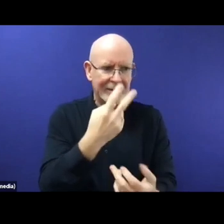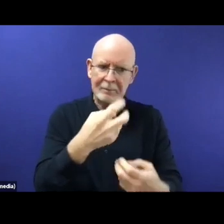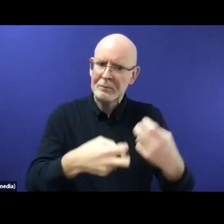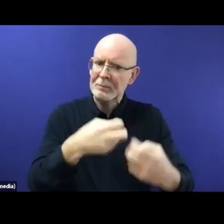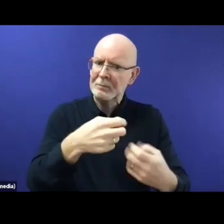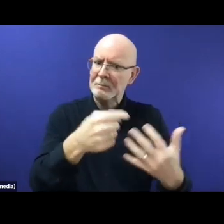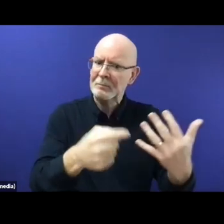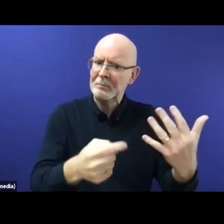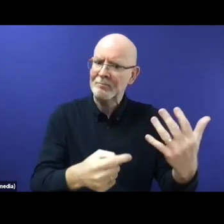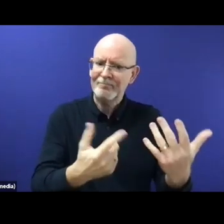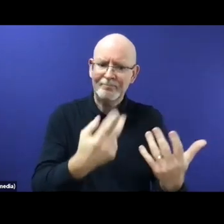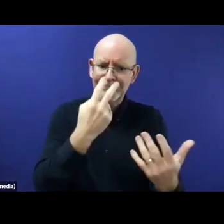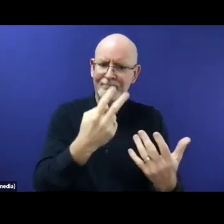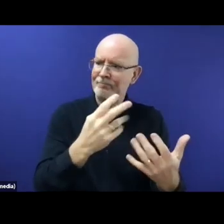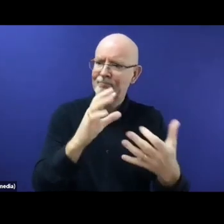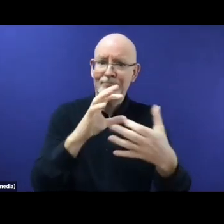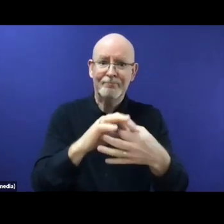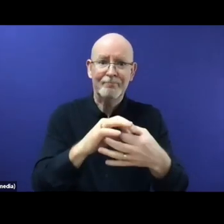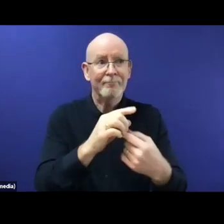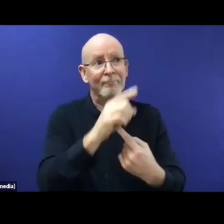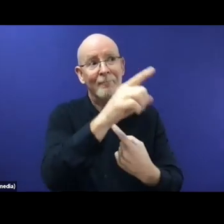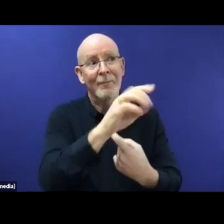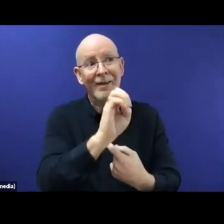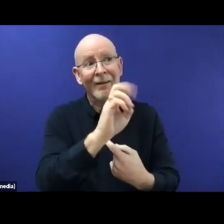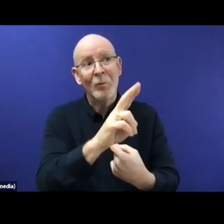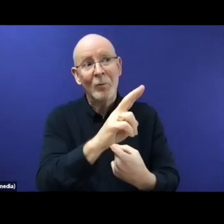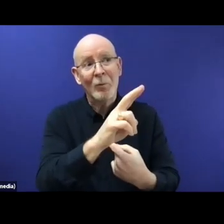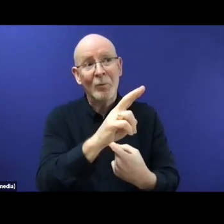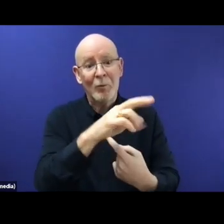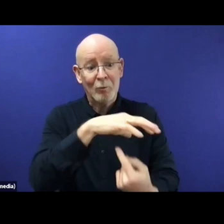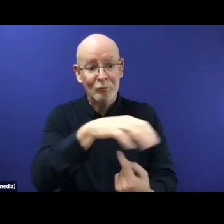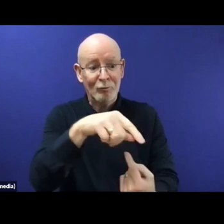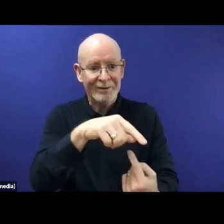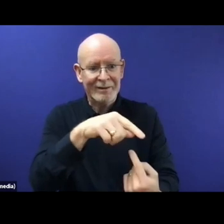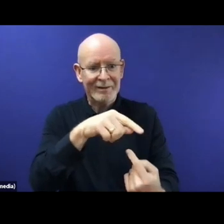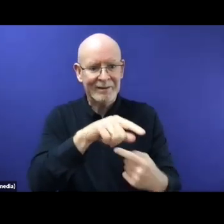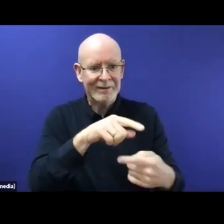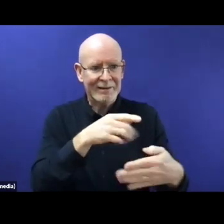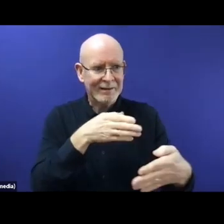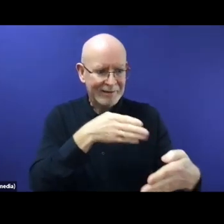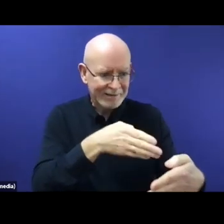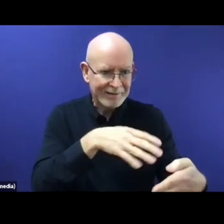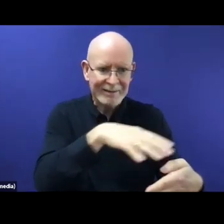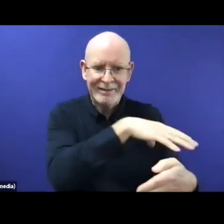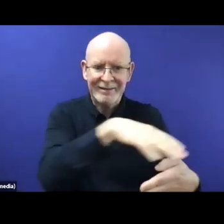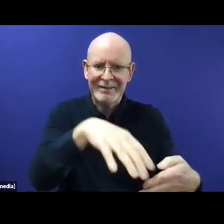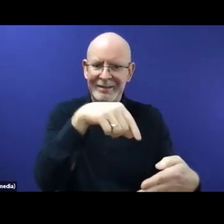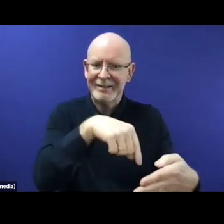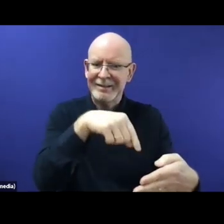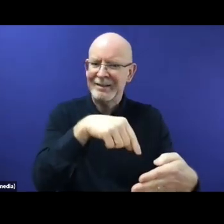introduced to refugee law, is the reality that most of the world's refugees, the overwhelming number are remain